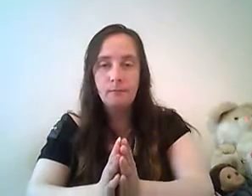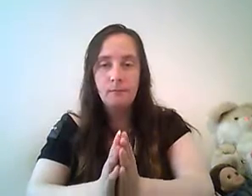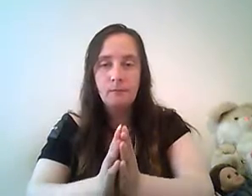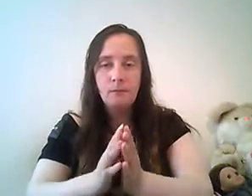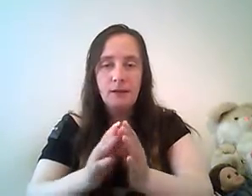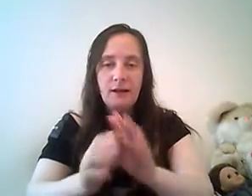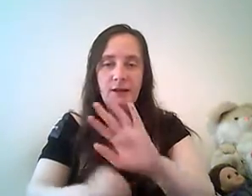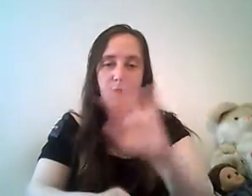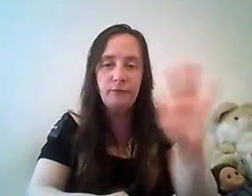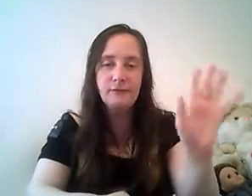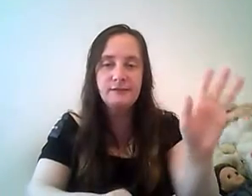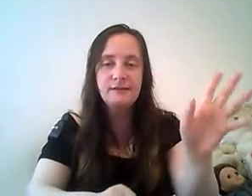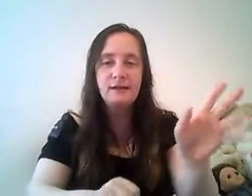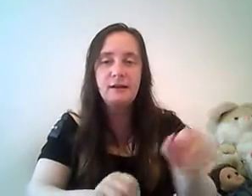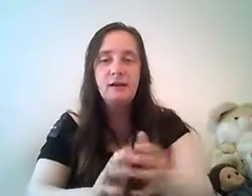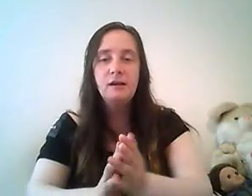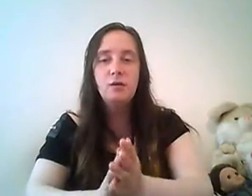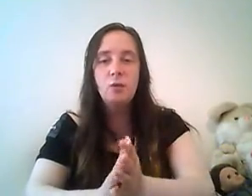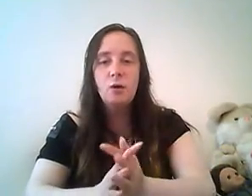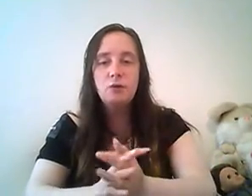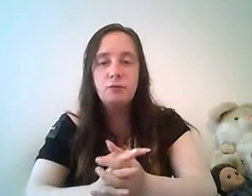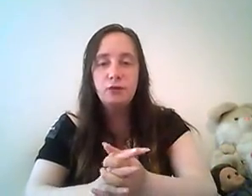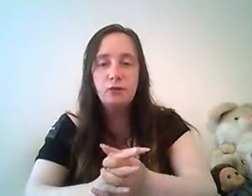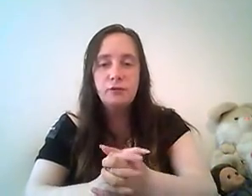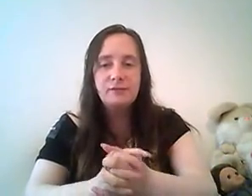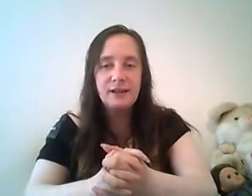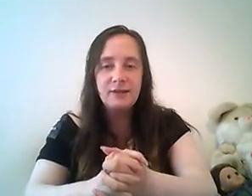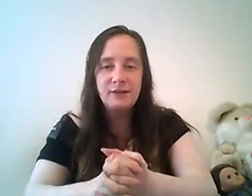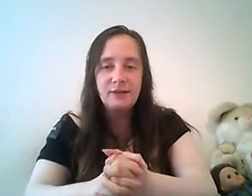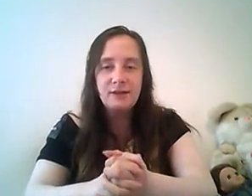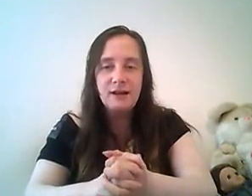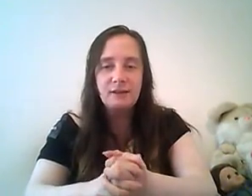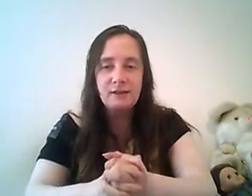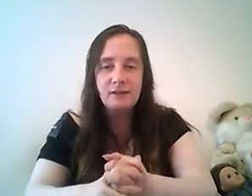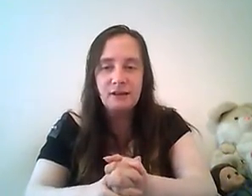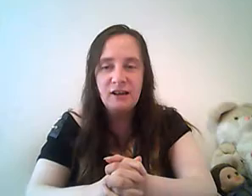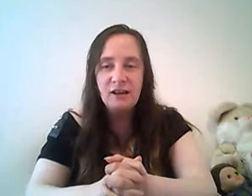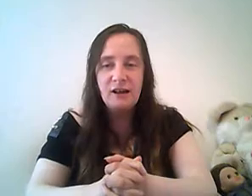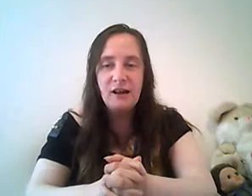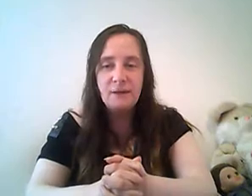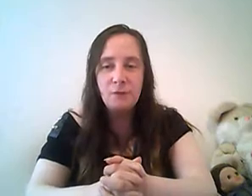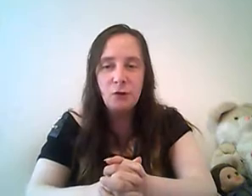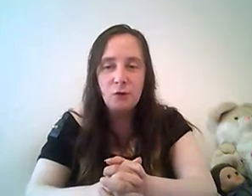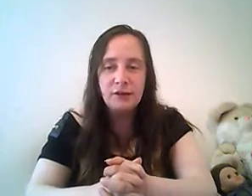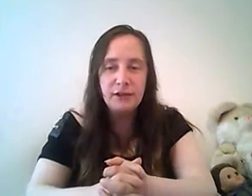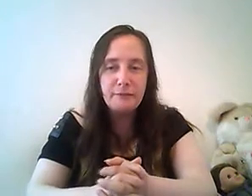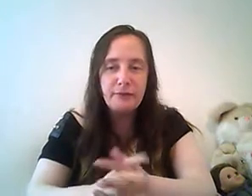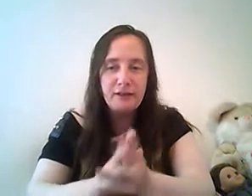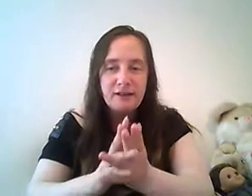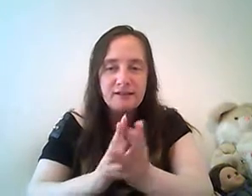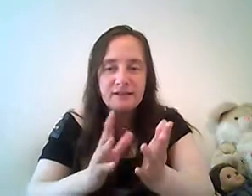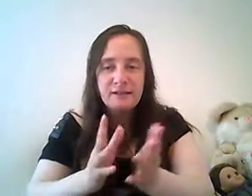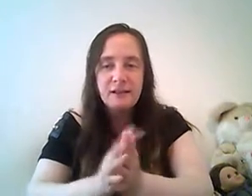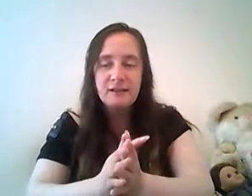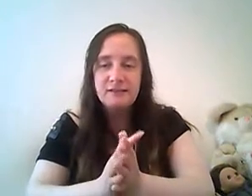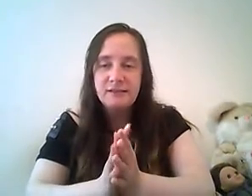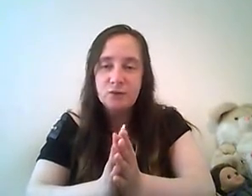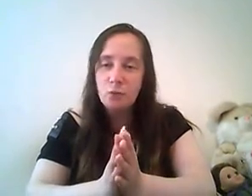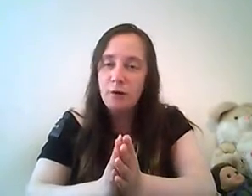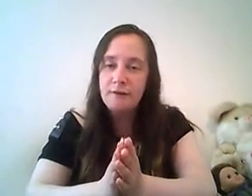hi lovelies and welcome to stephanie reacts to i'm not okay with this season one